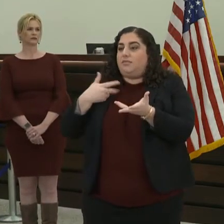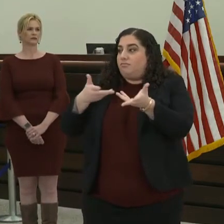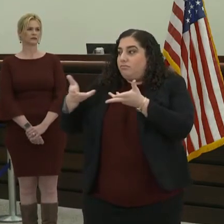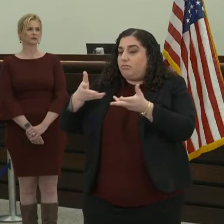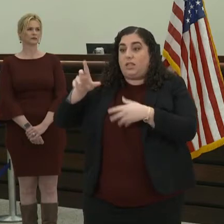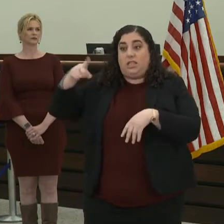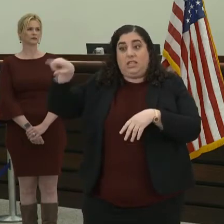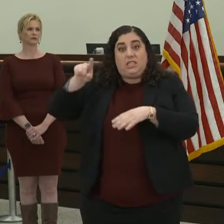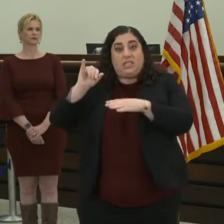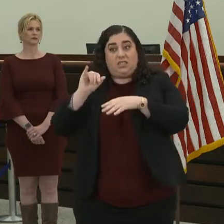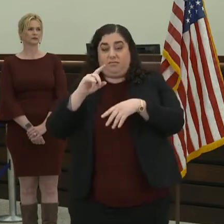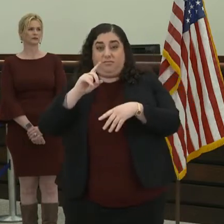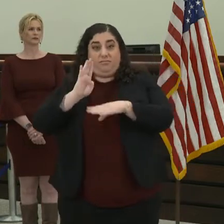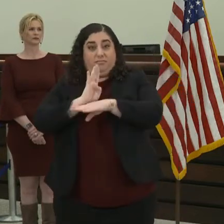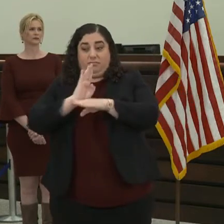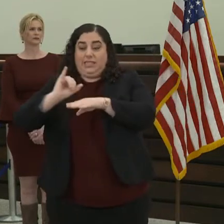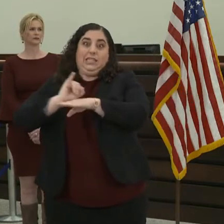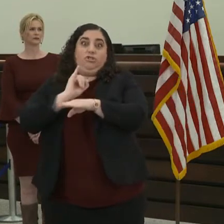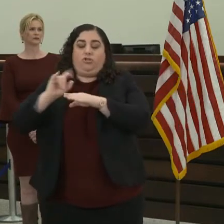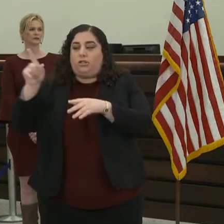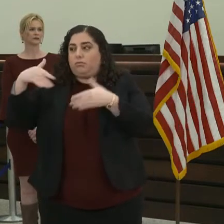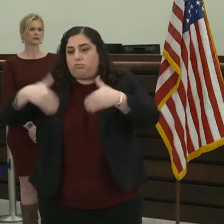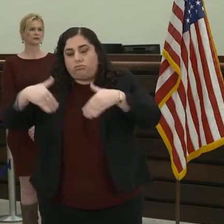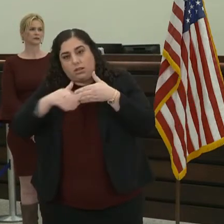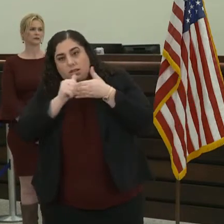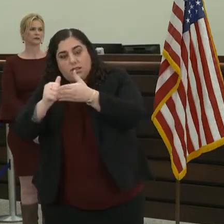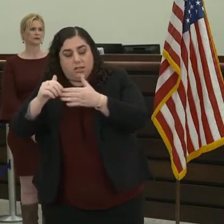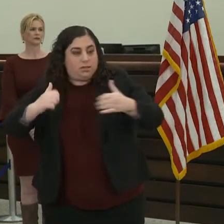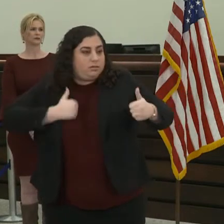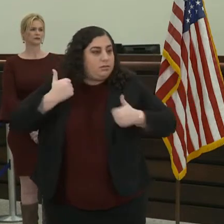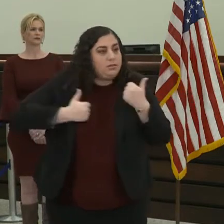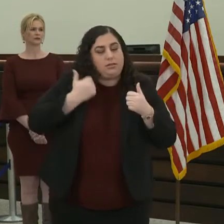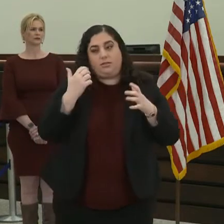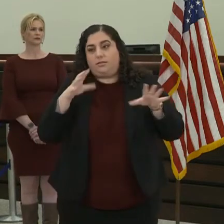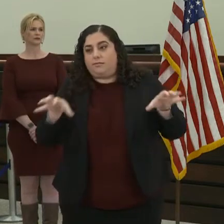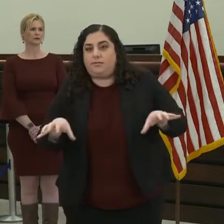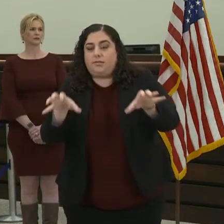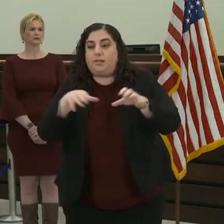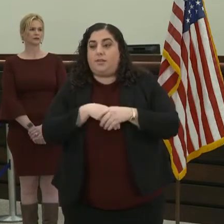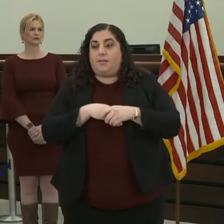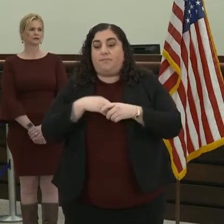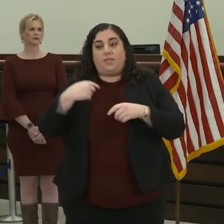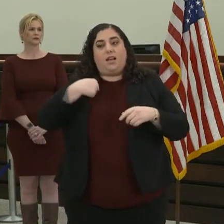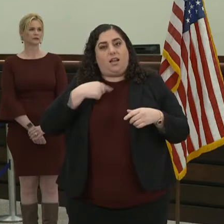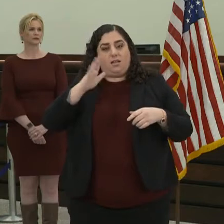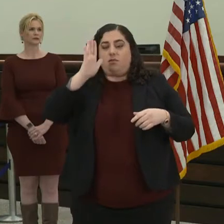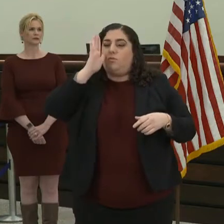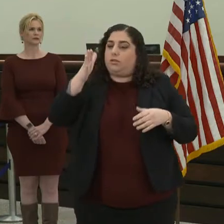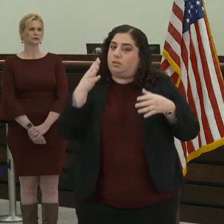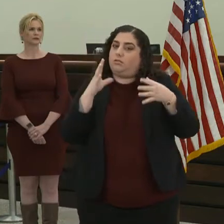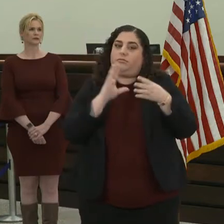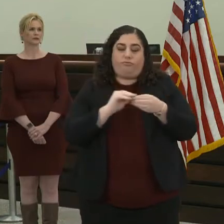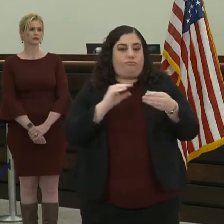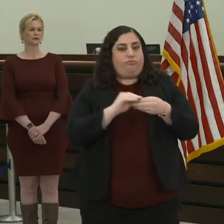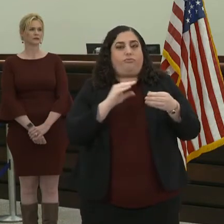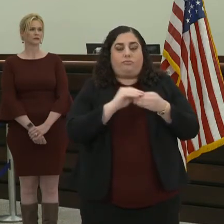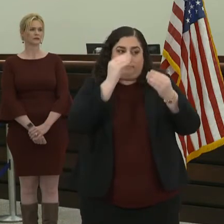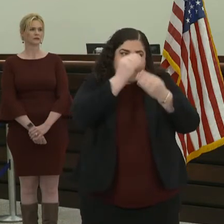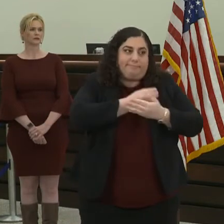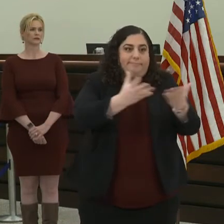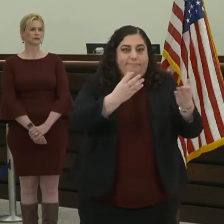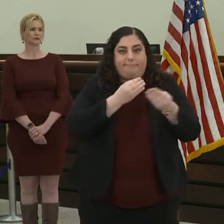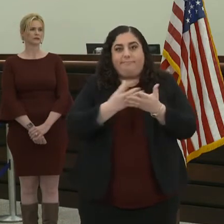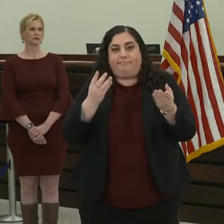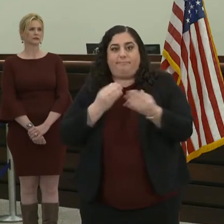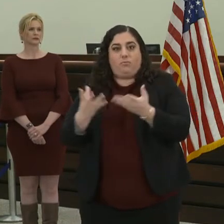pandemic that we're facing. And so as we continue to work together, as I said, I will continue to share some of the work that's being done